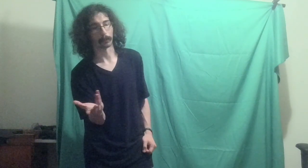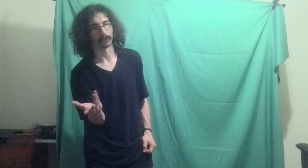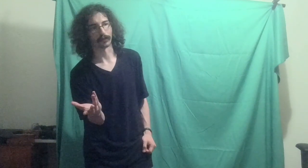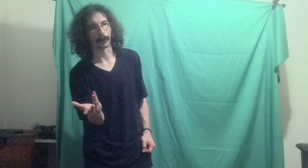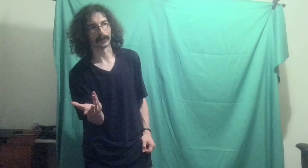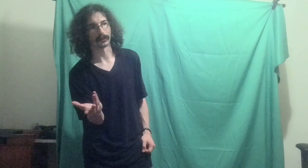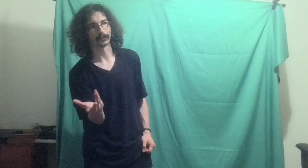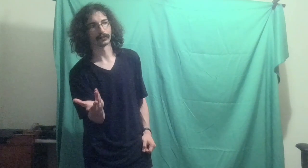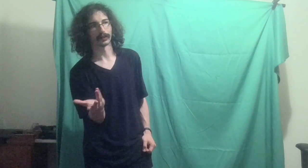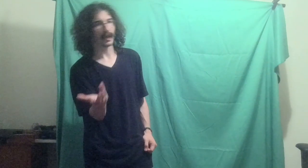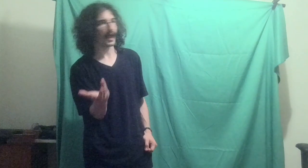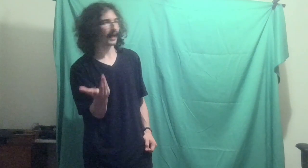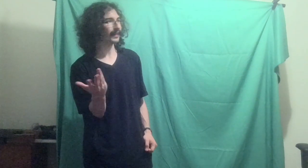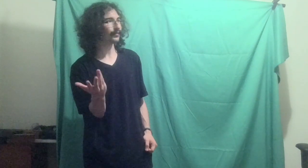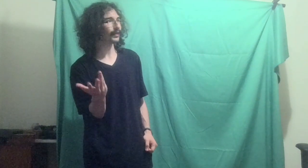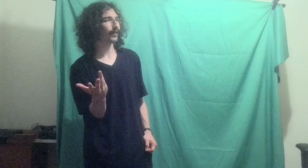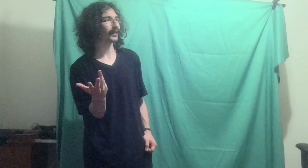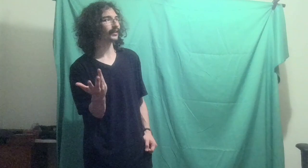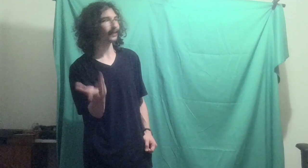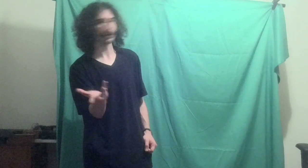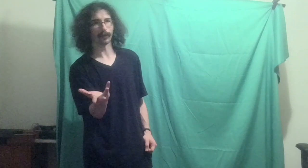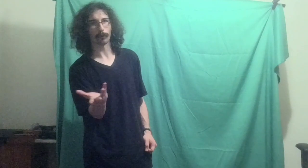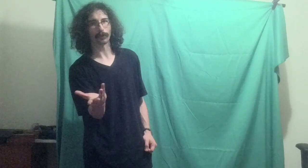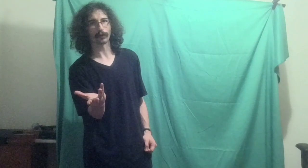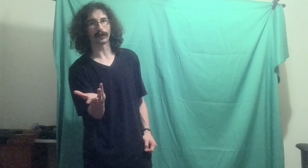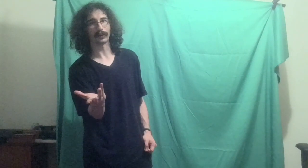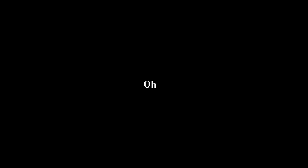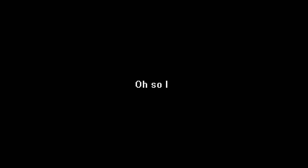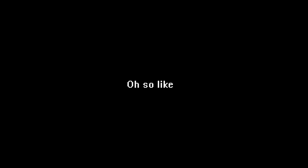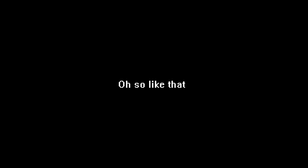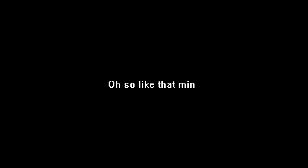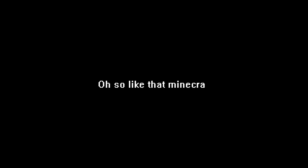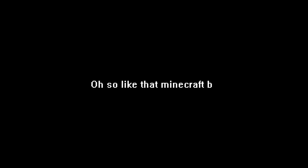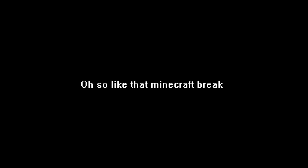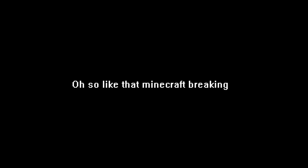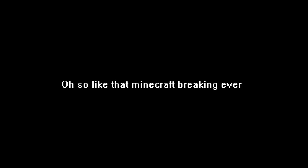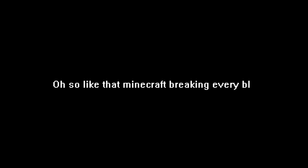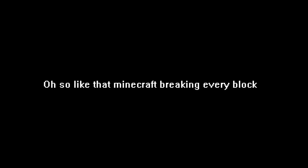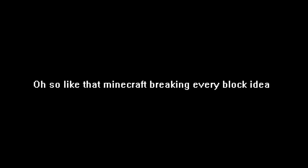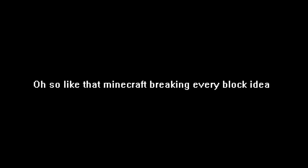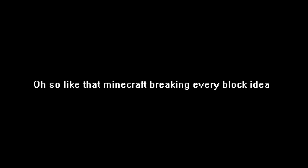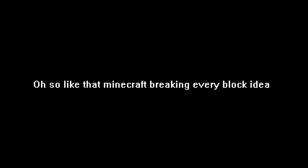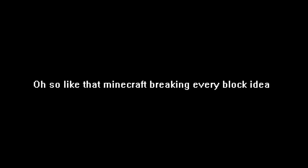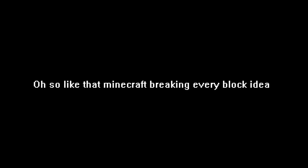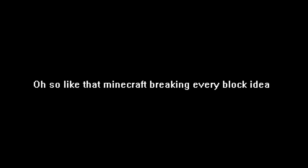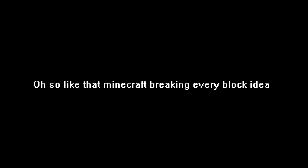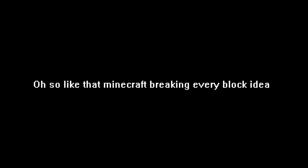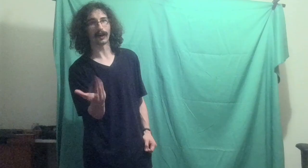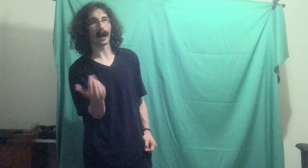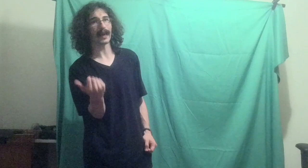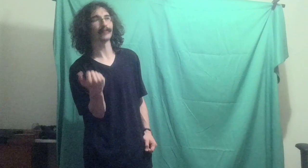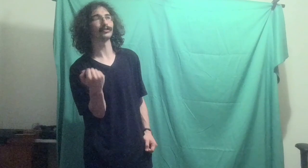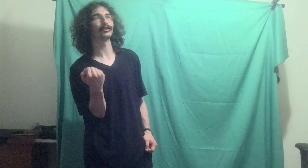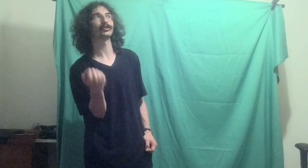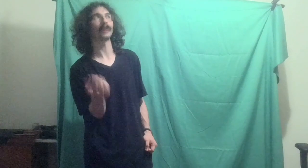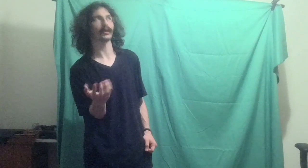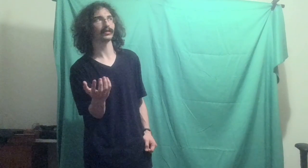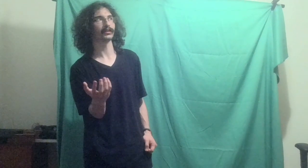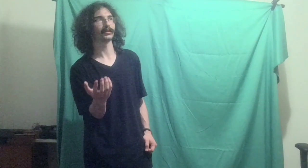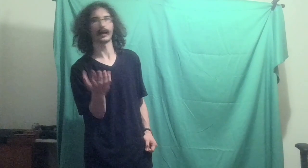video ideas and even if I did come up with a good idea, I am not I suck at